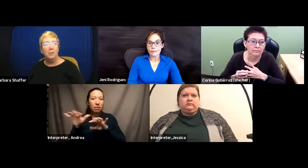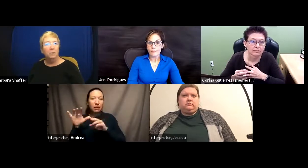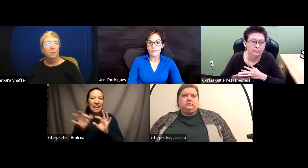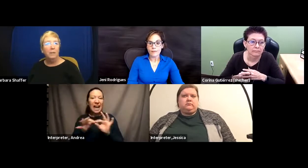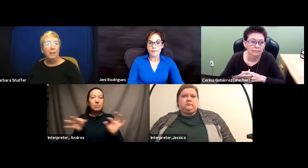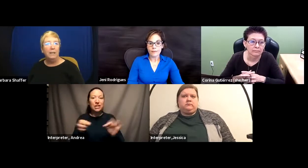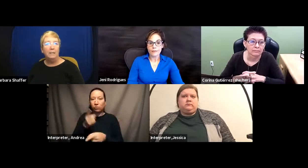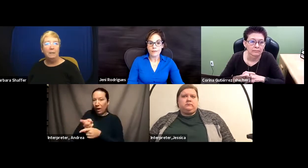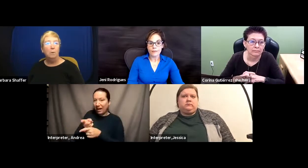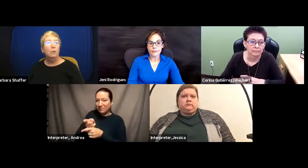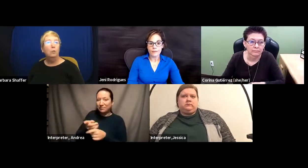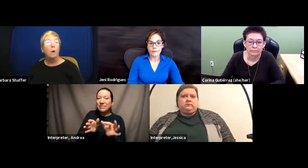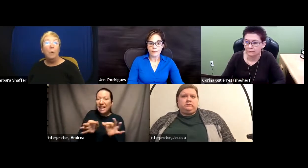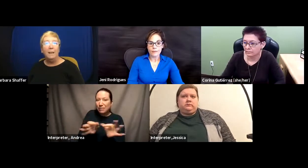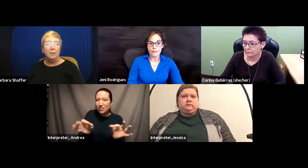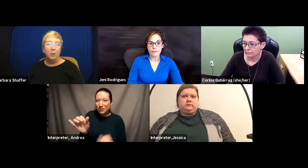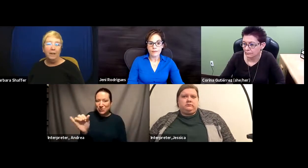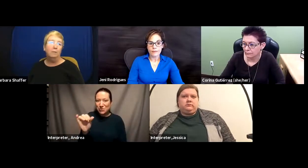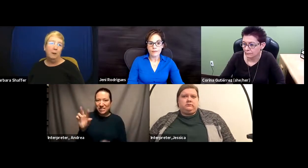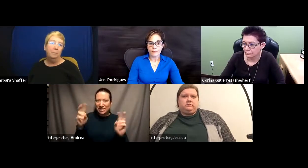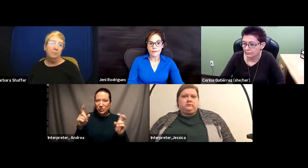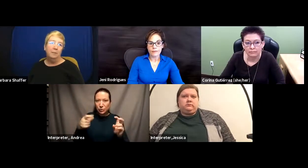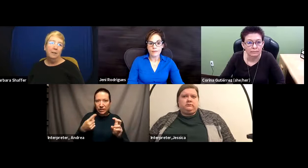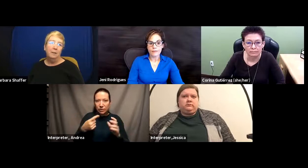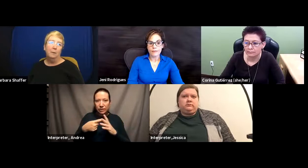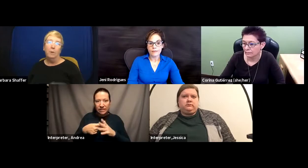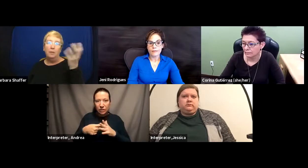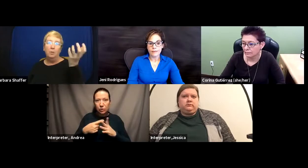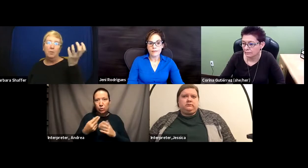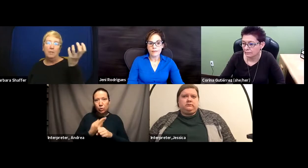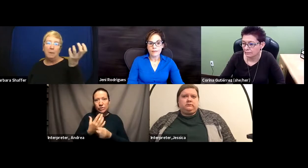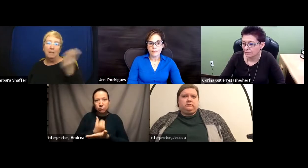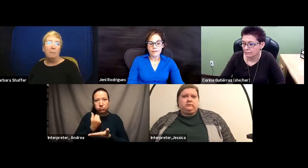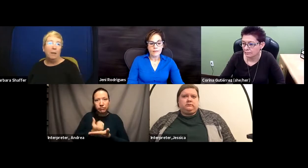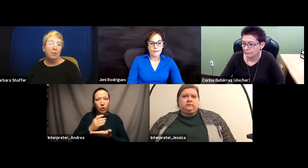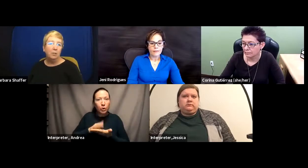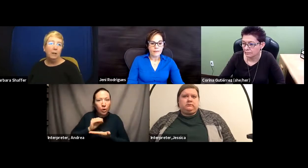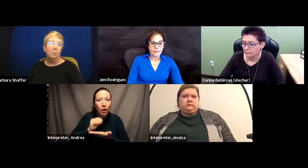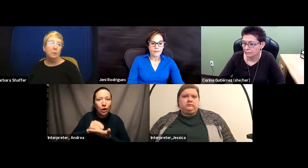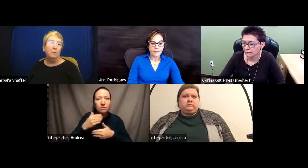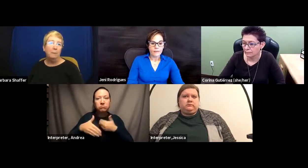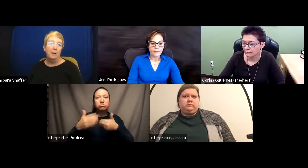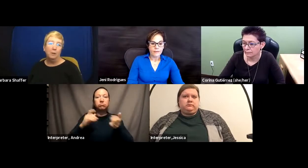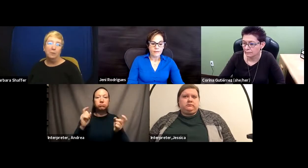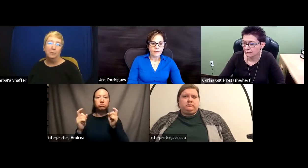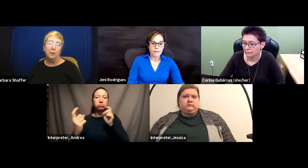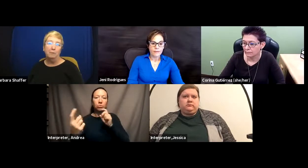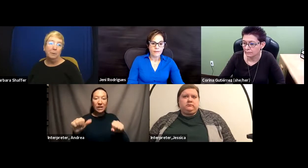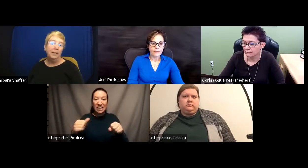that we need to keep growing and learning from. We can use this pandemic to help us provide better service for everybody.